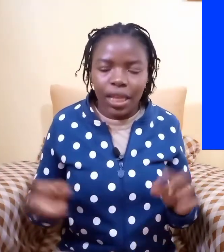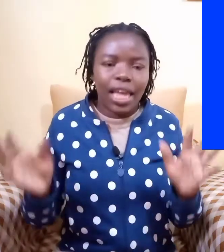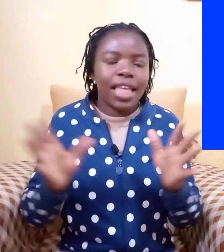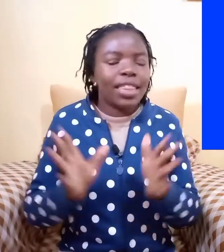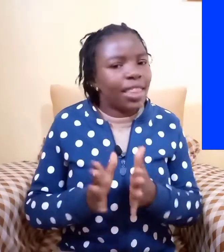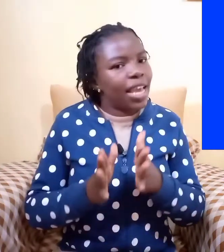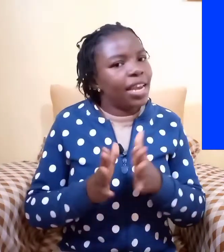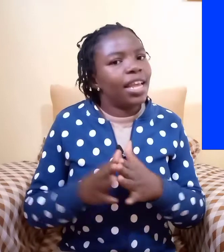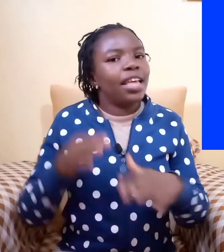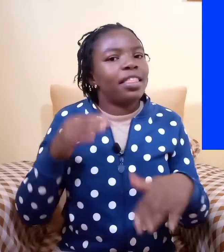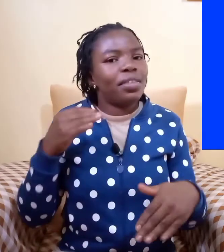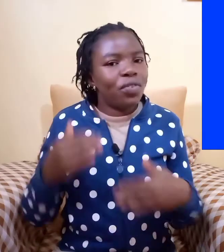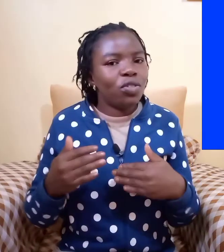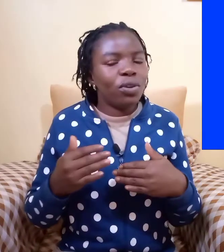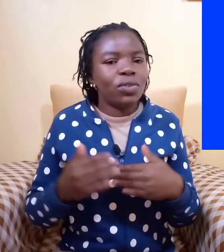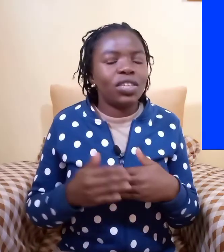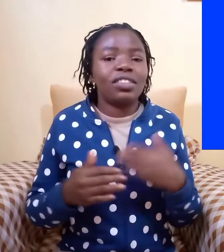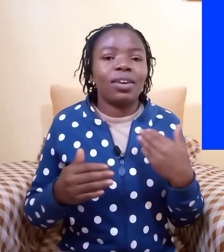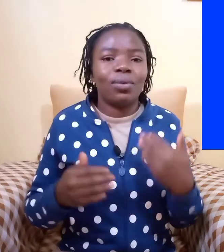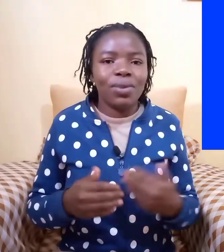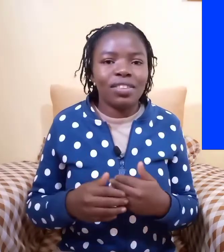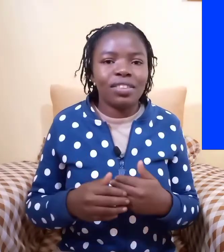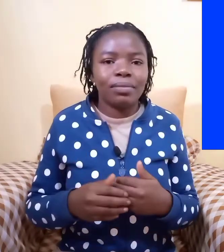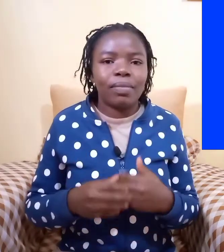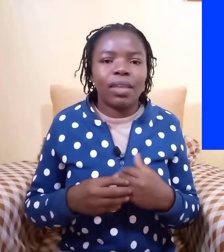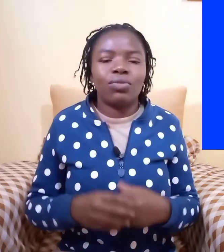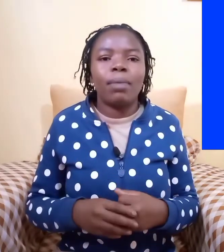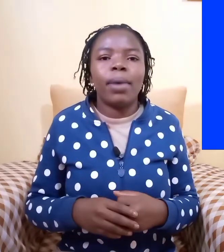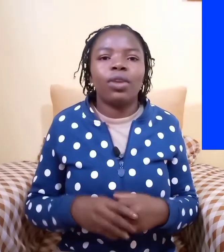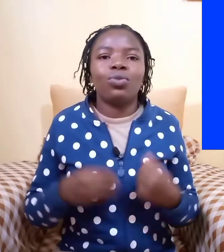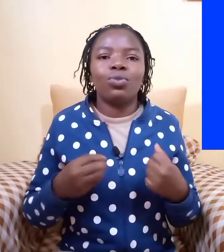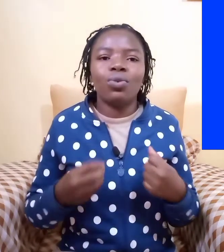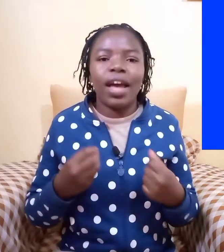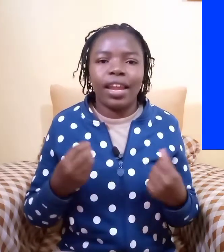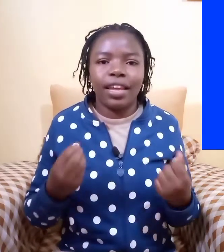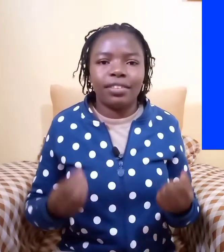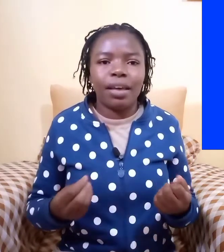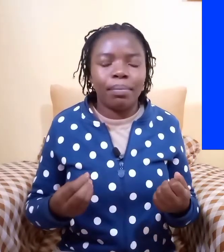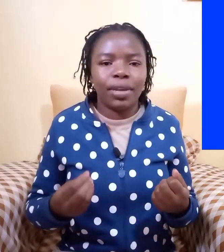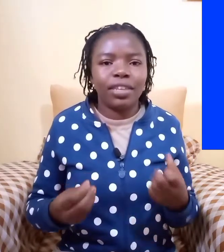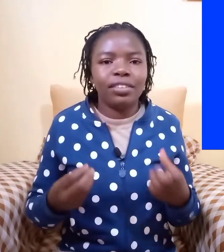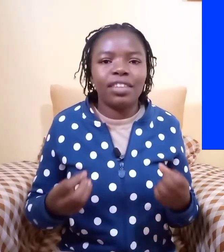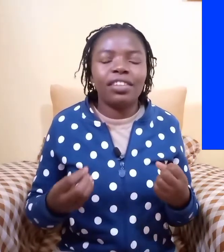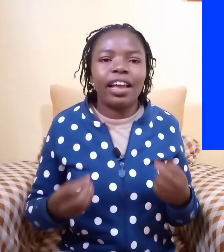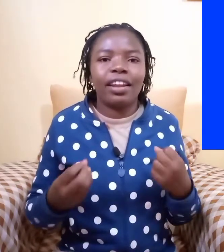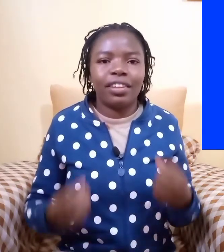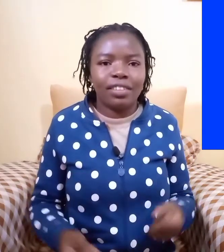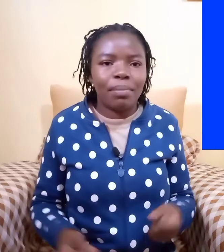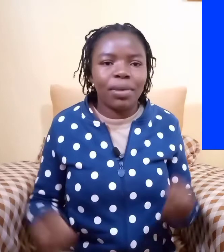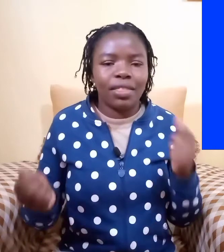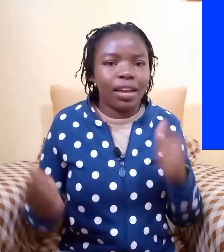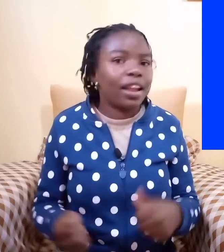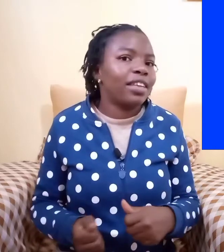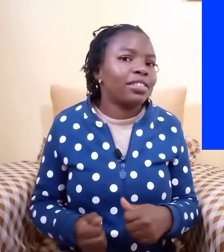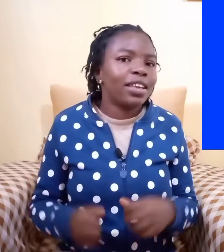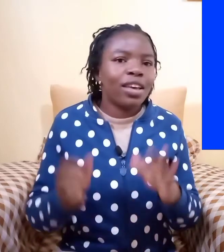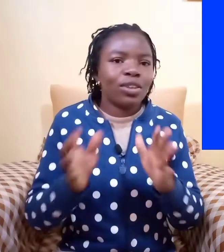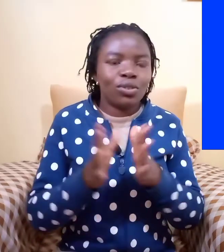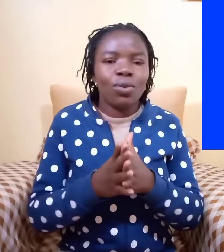then the fourth one which is the quiz is whereby you do an exam it is just like an exam in the class so